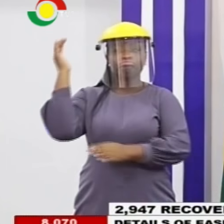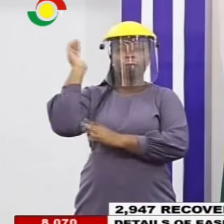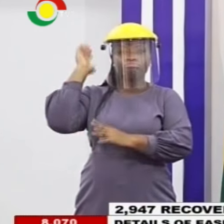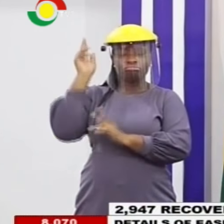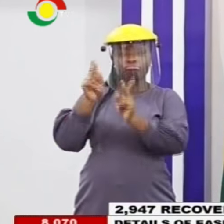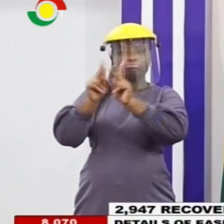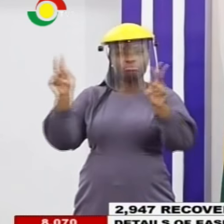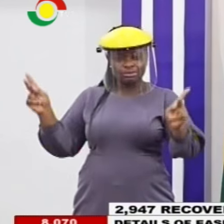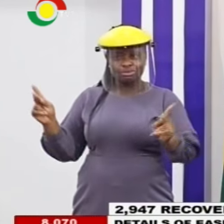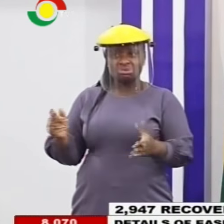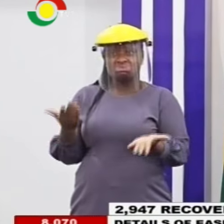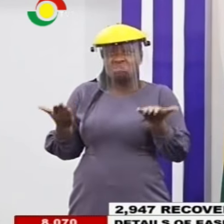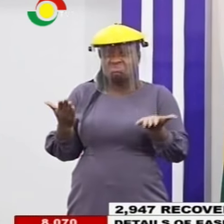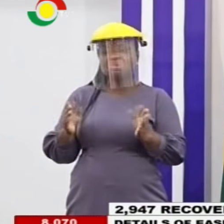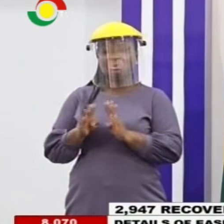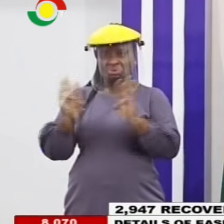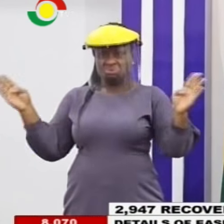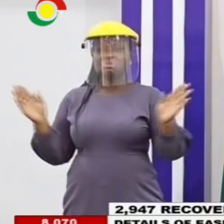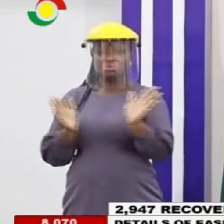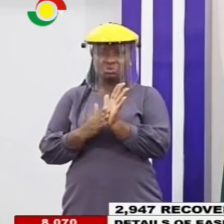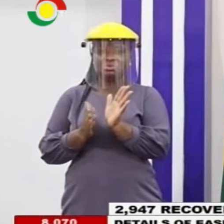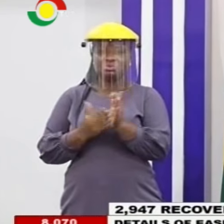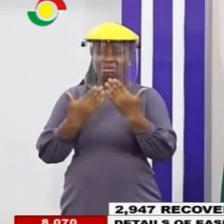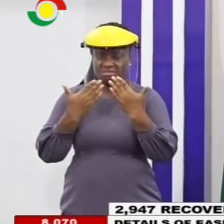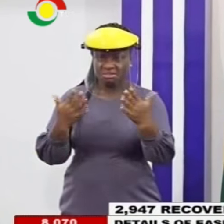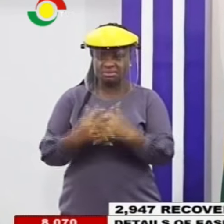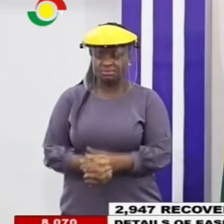date for continual students. Thank you.